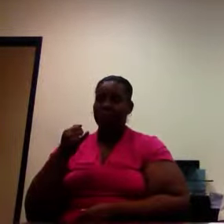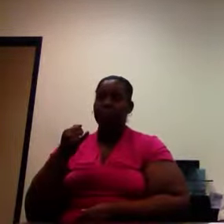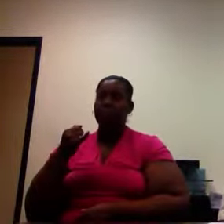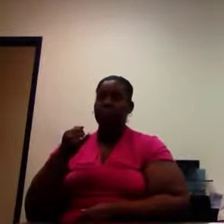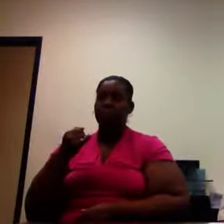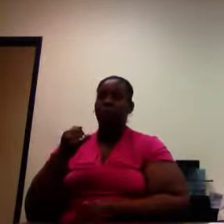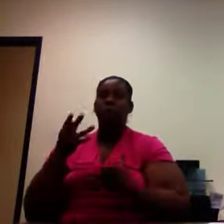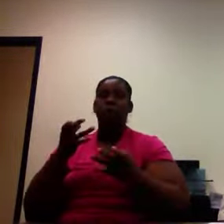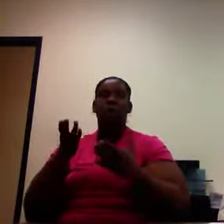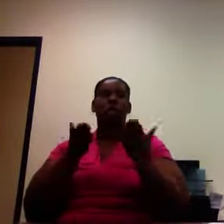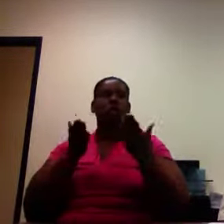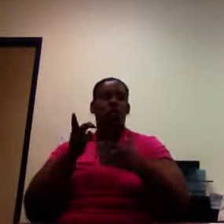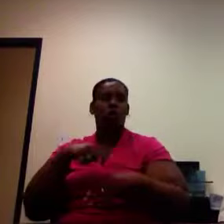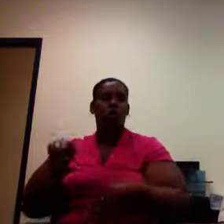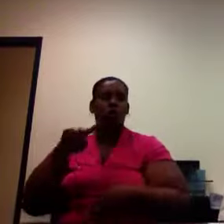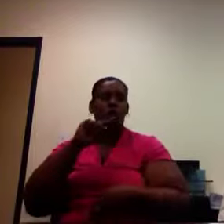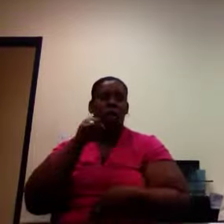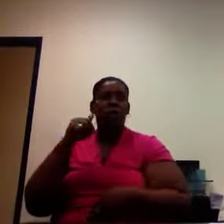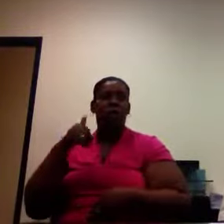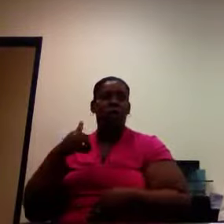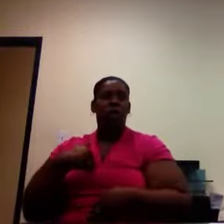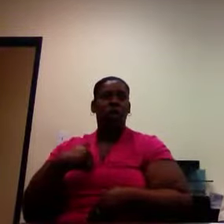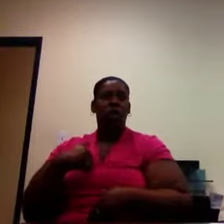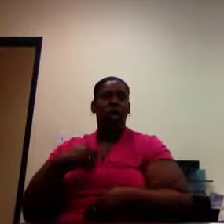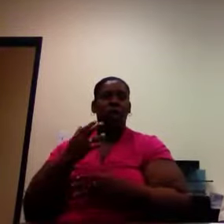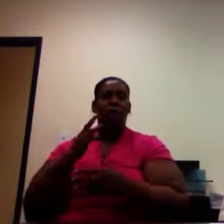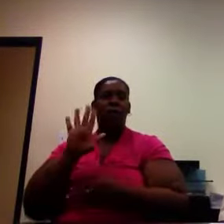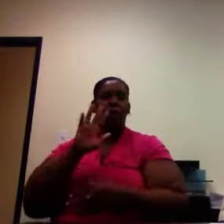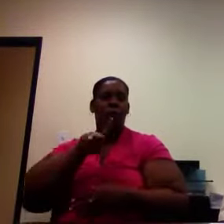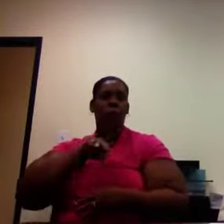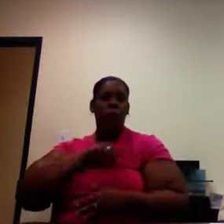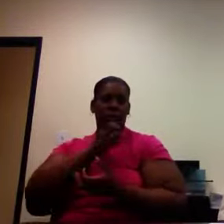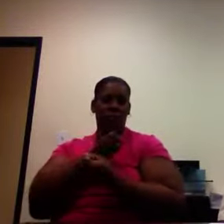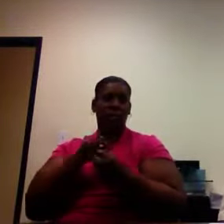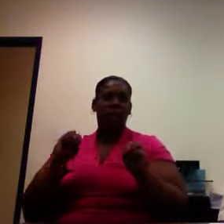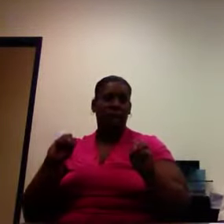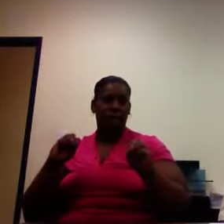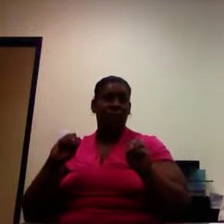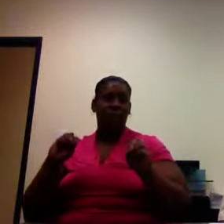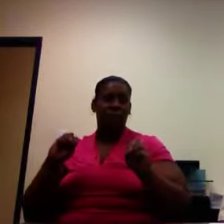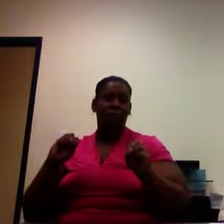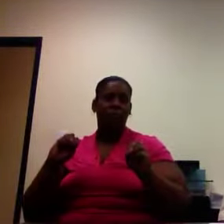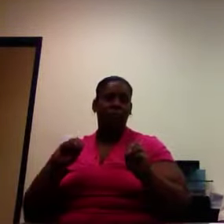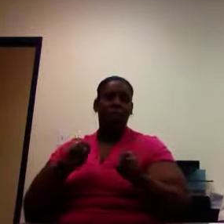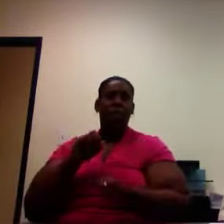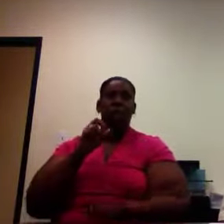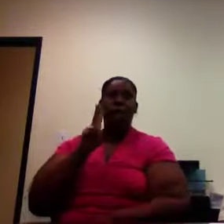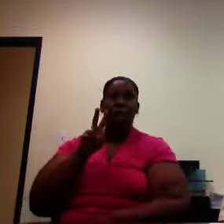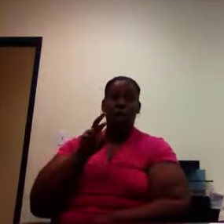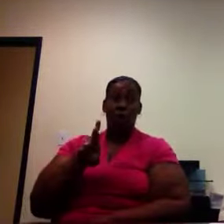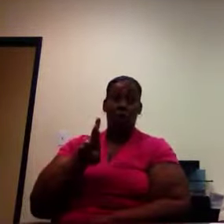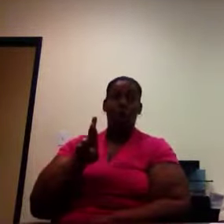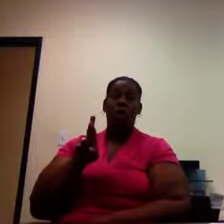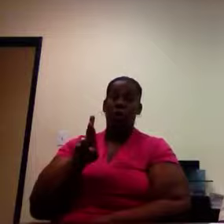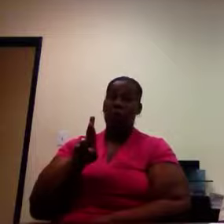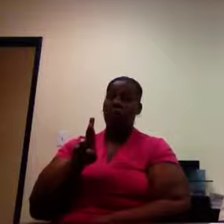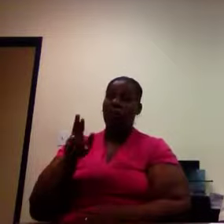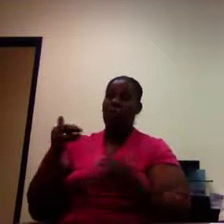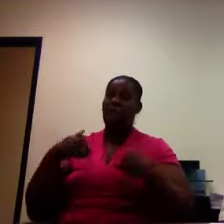that will preserve the dignity and personal safety of those served. Department of Rehab Services provides all services on